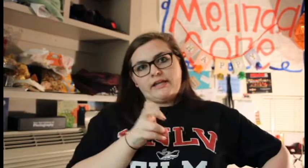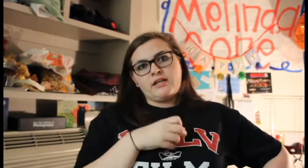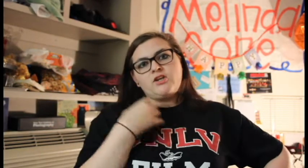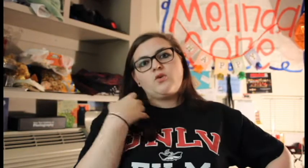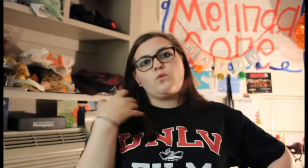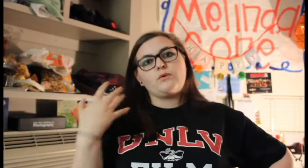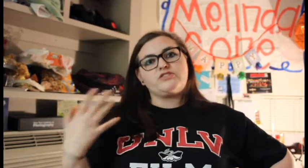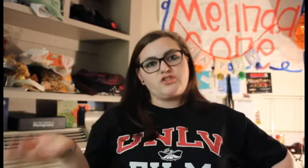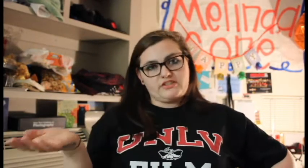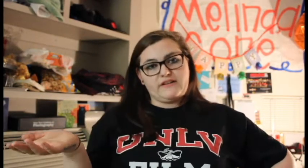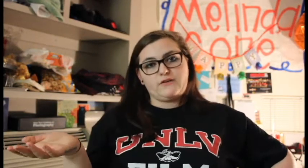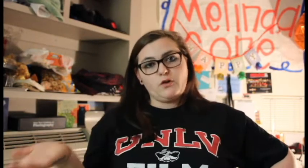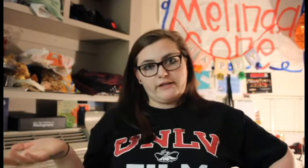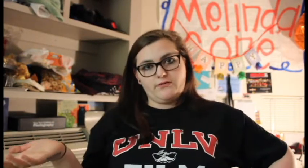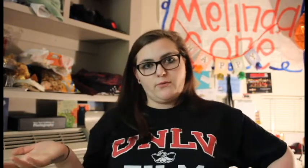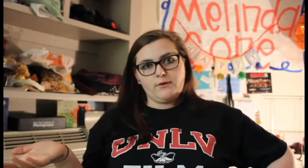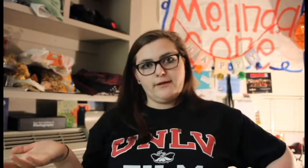was just here looking for it.